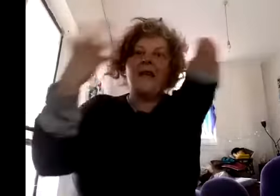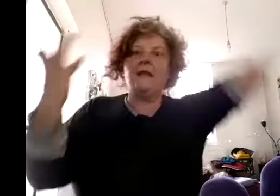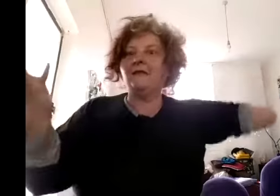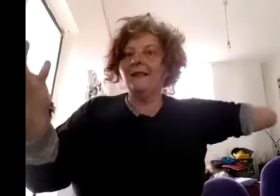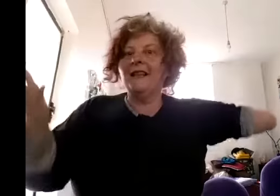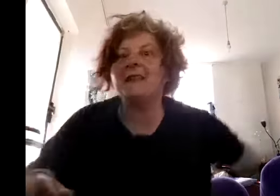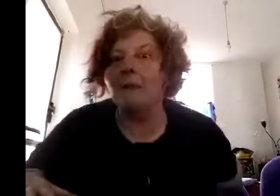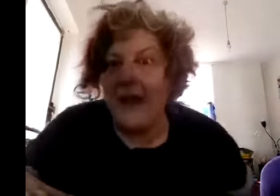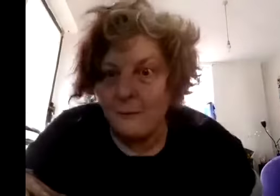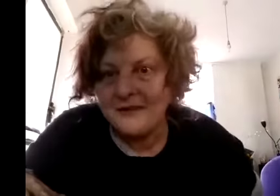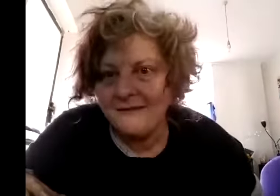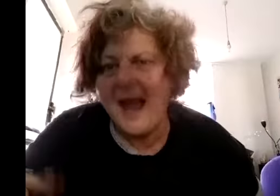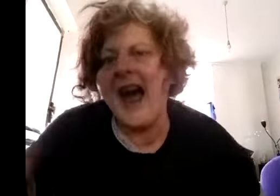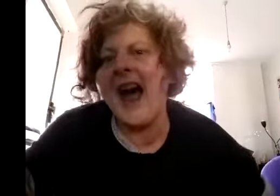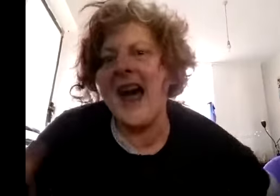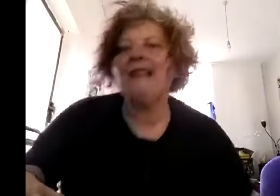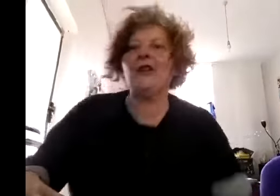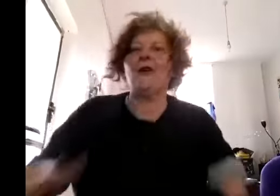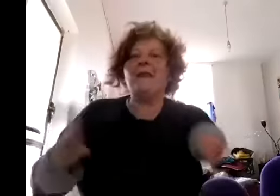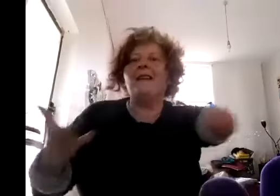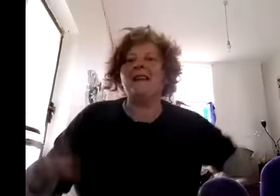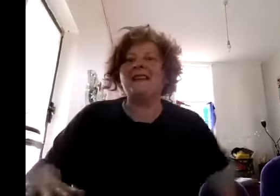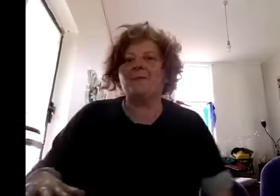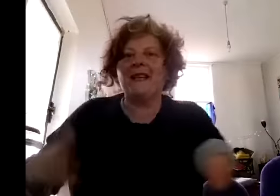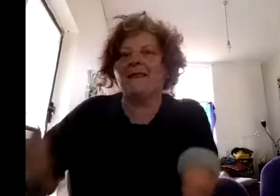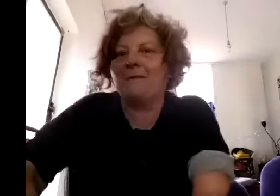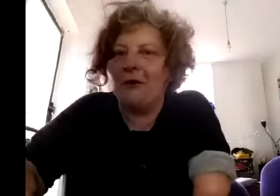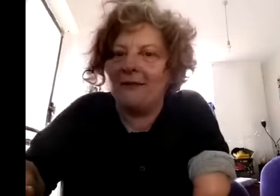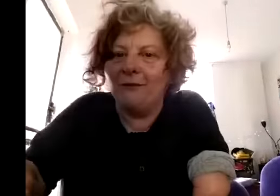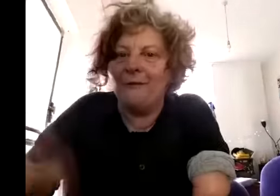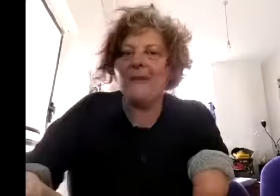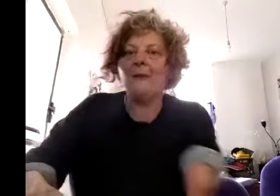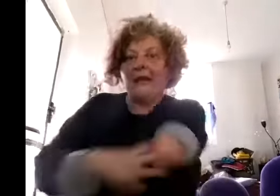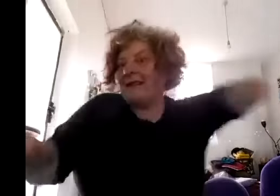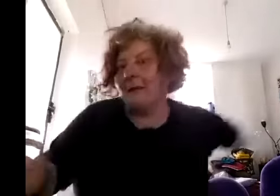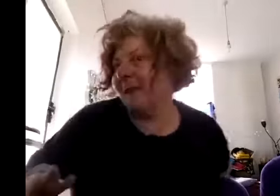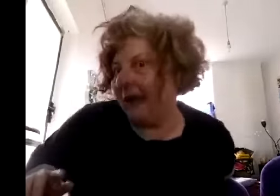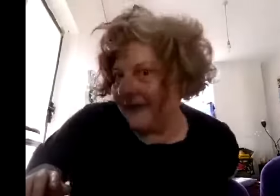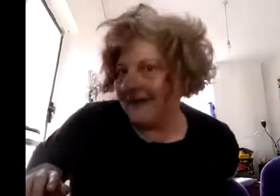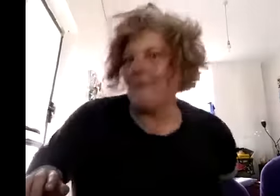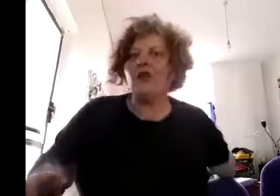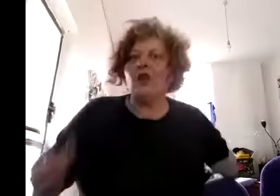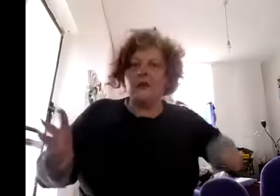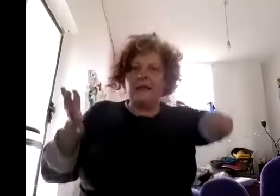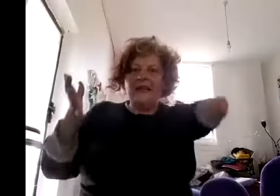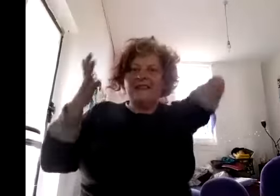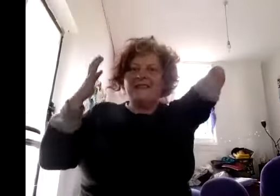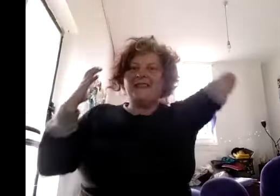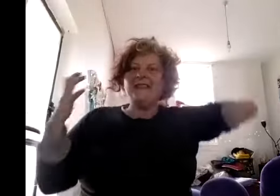see what happens you know i mean i know that's probably irresponsible but at least i'm admitting it you know i think